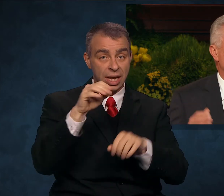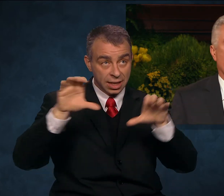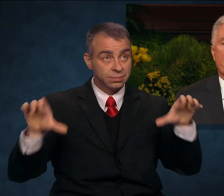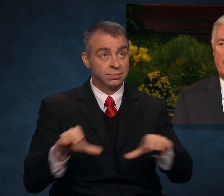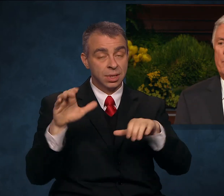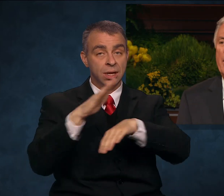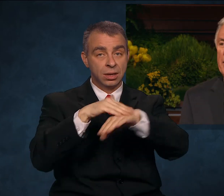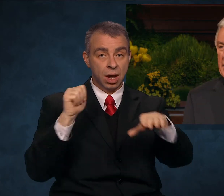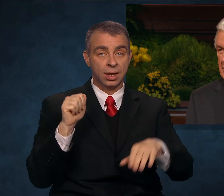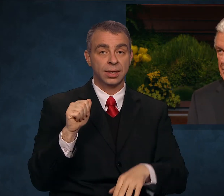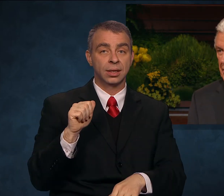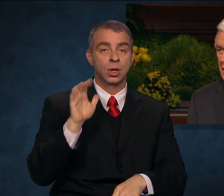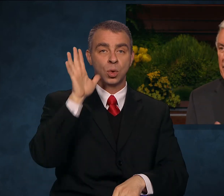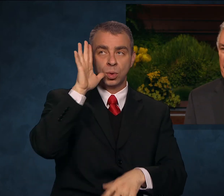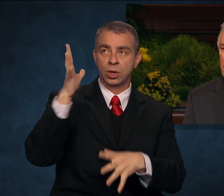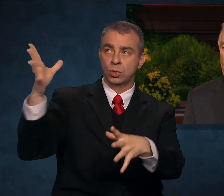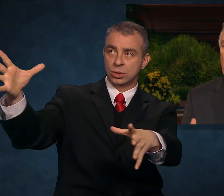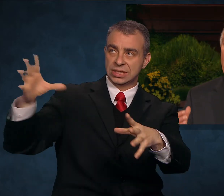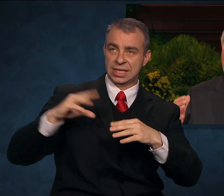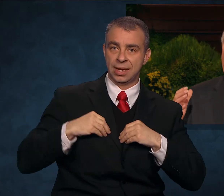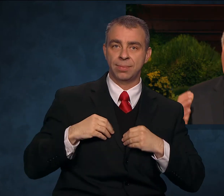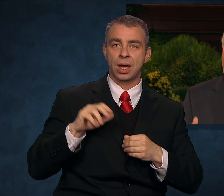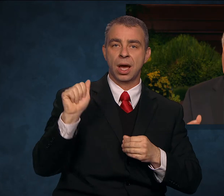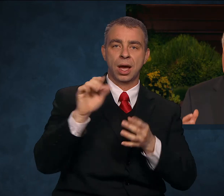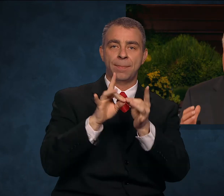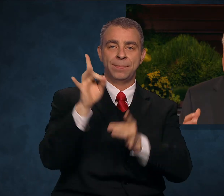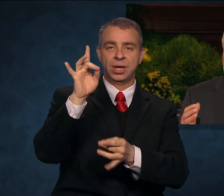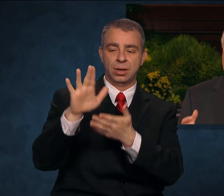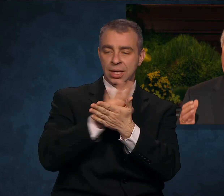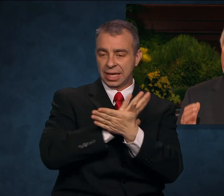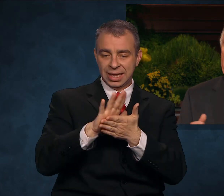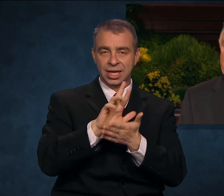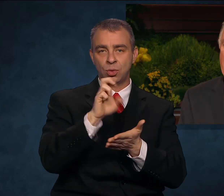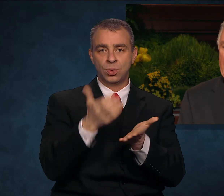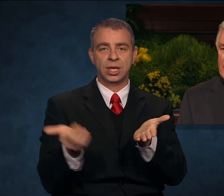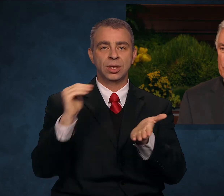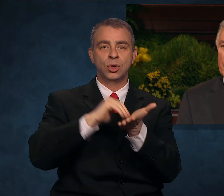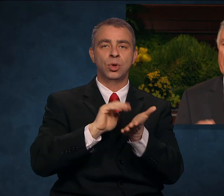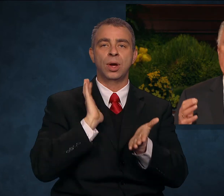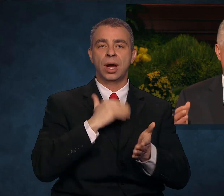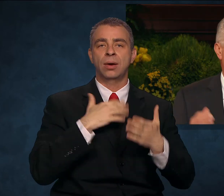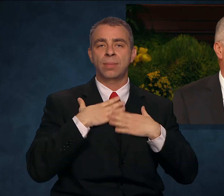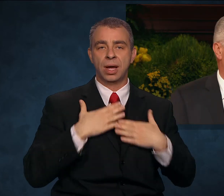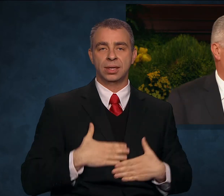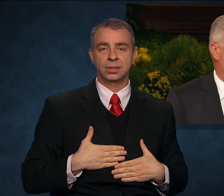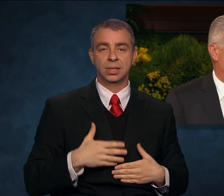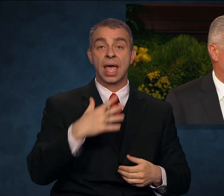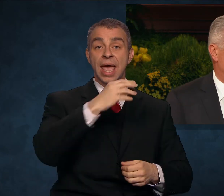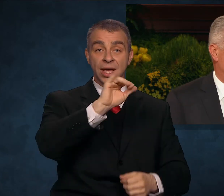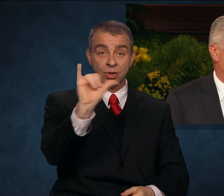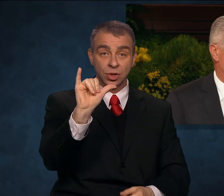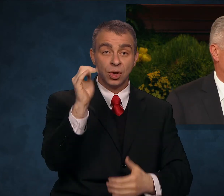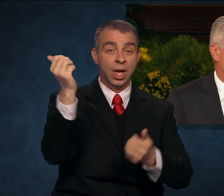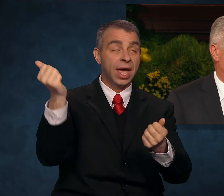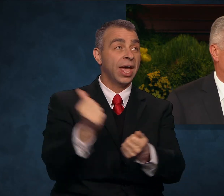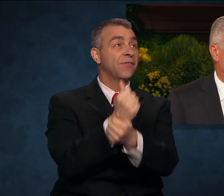renewing of their bodies. Therefore, all that our Father has will be given unto them.